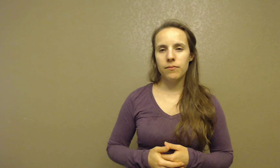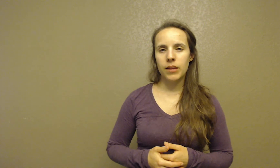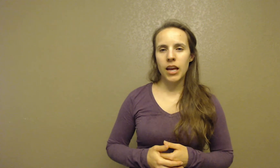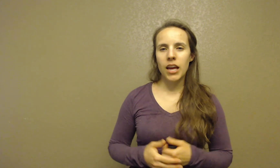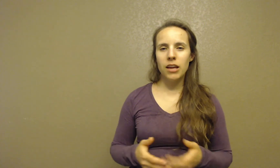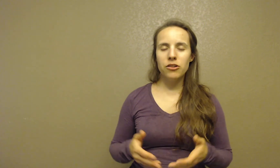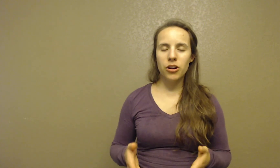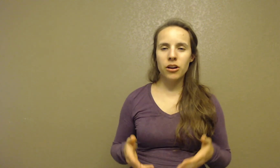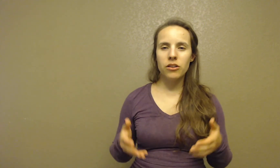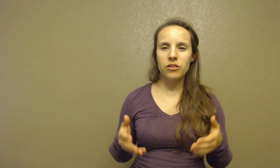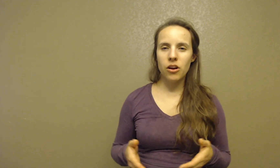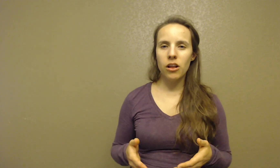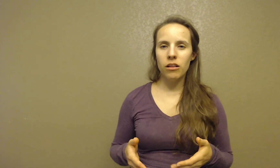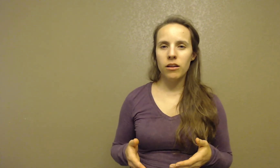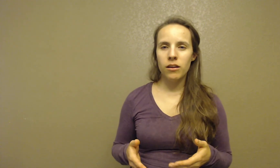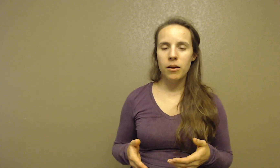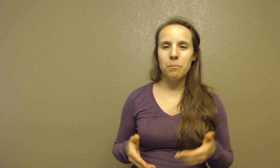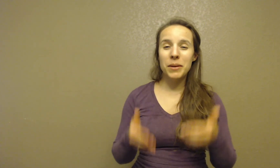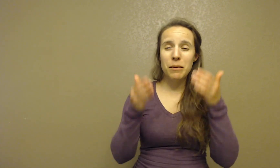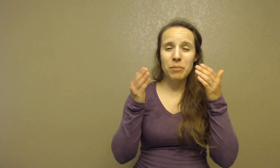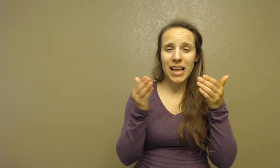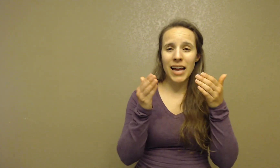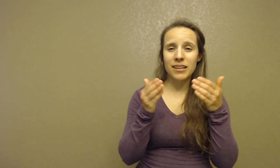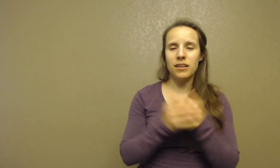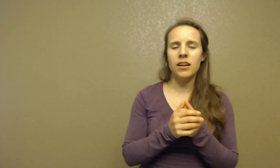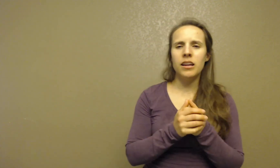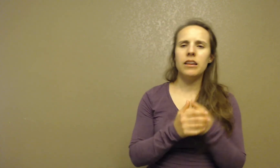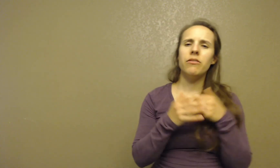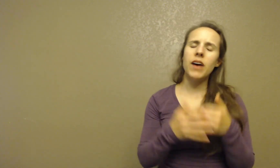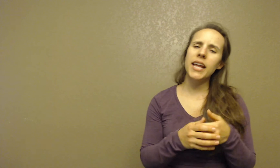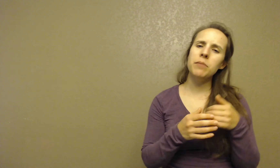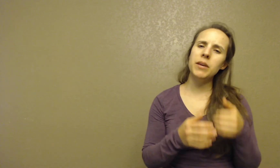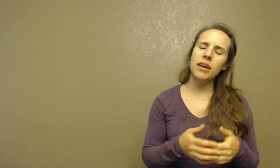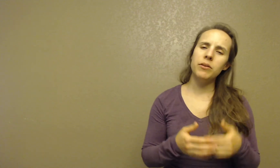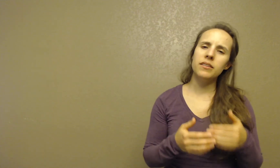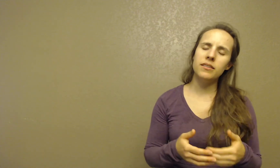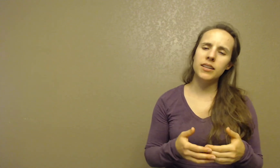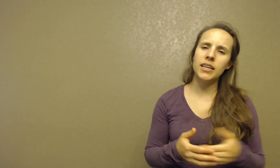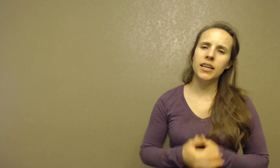It took Saul being blinded to finally be able to see